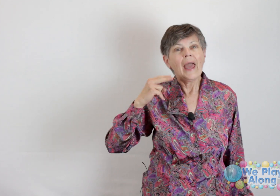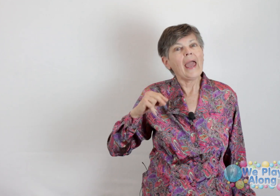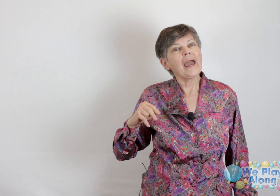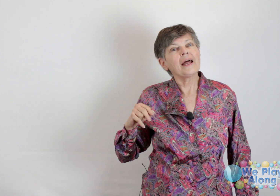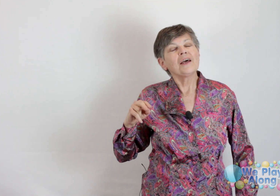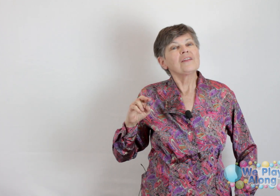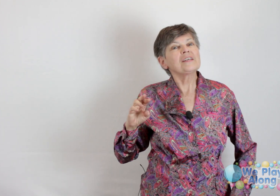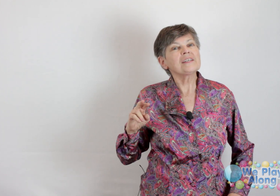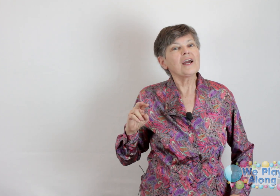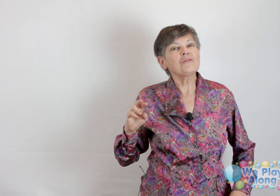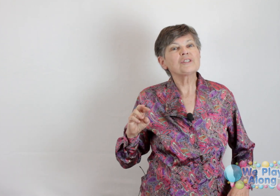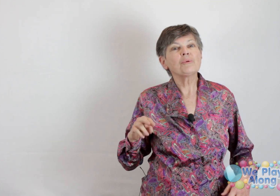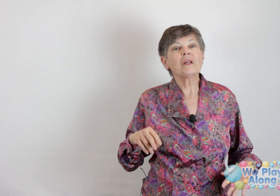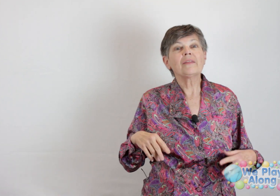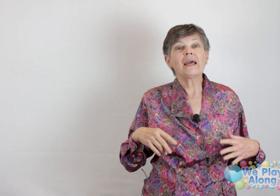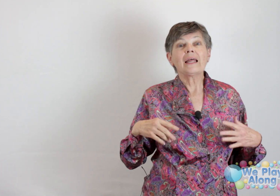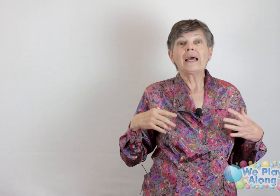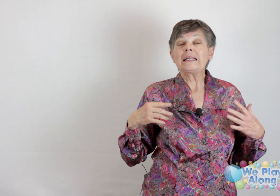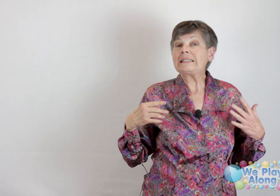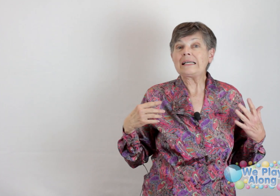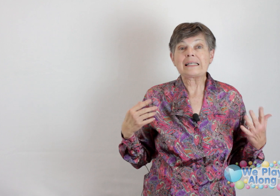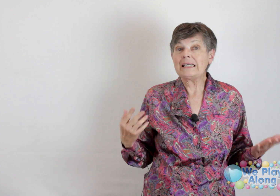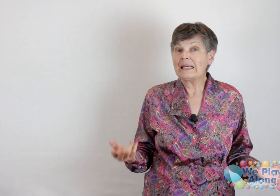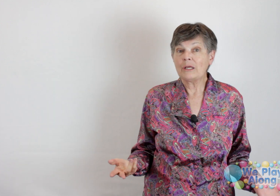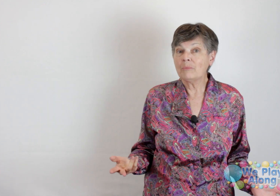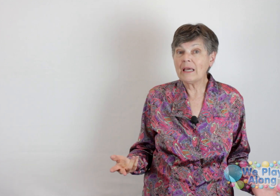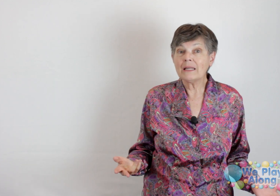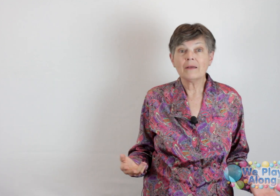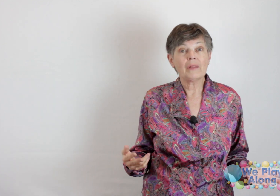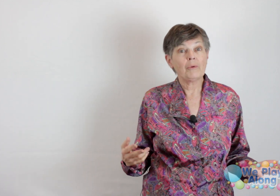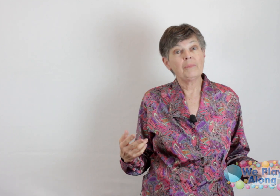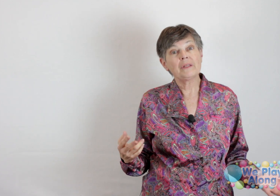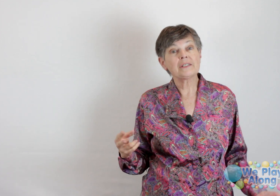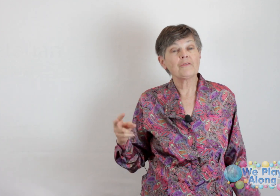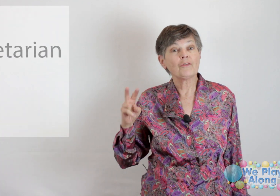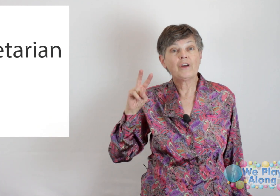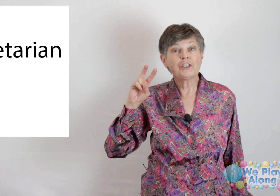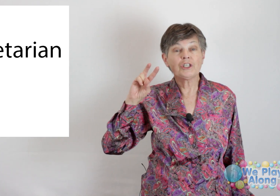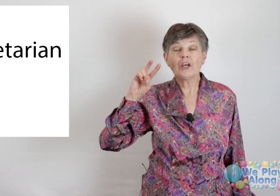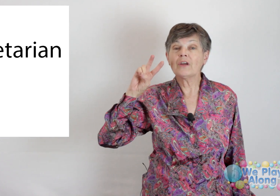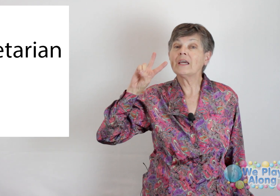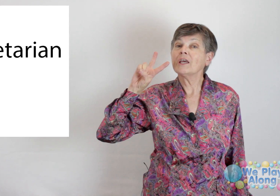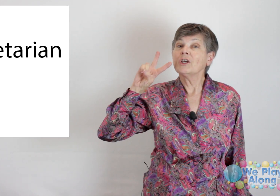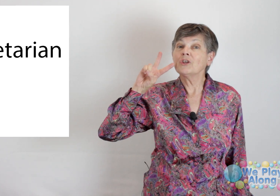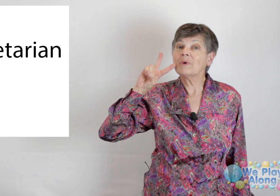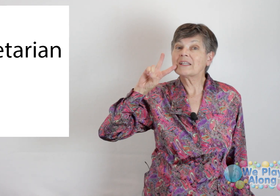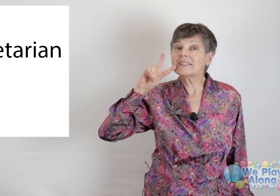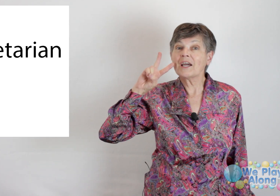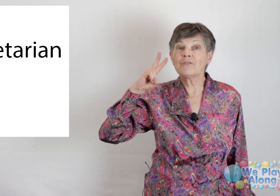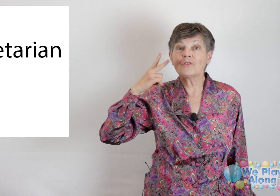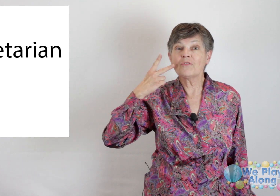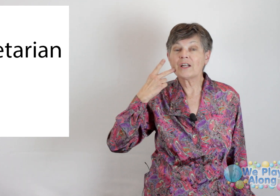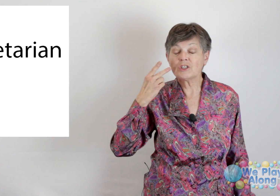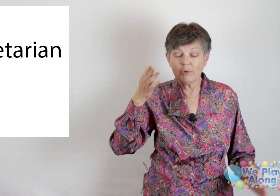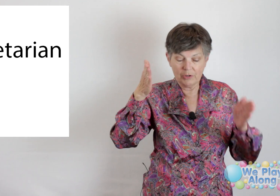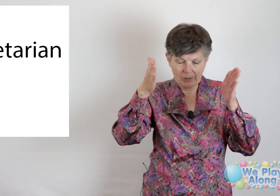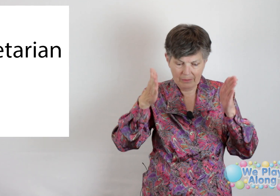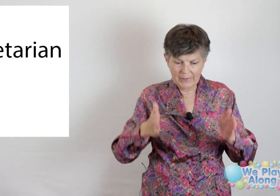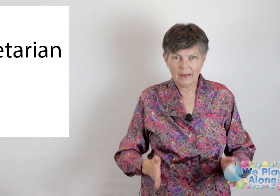And the sign for somebody that doesn't eat any meat, that would be the sign for vegetarian. You make the sign for vegetable and you come down